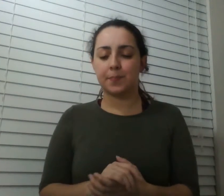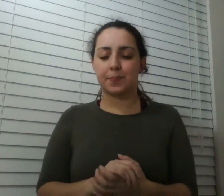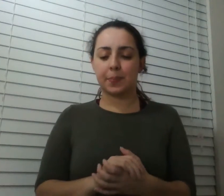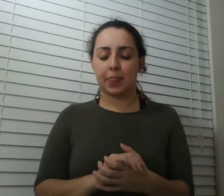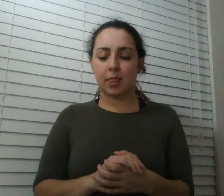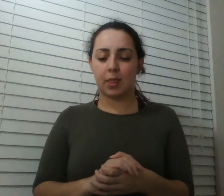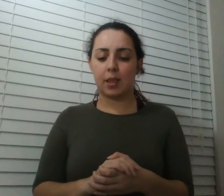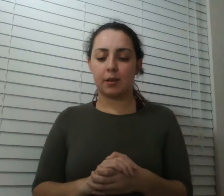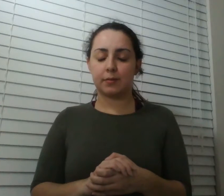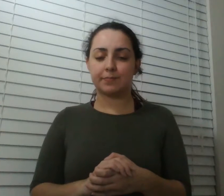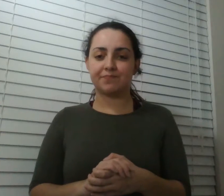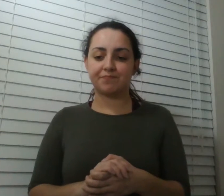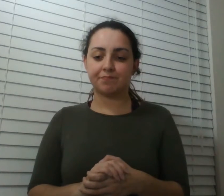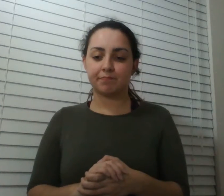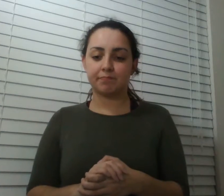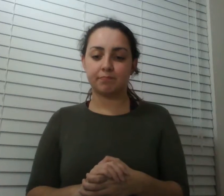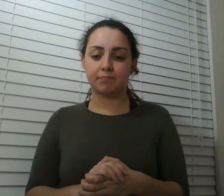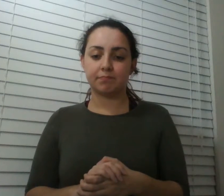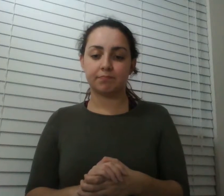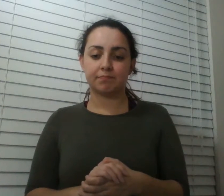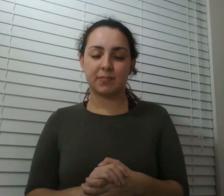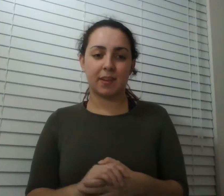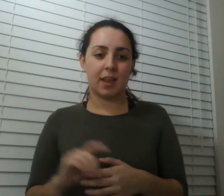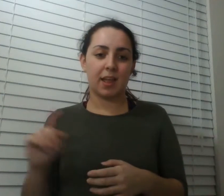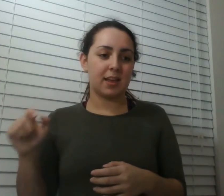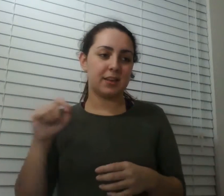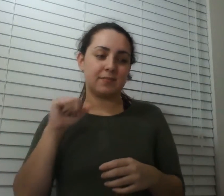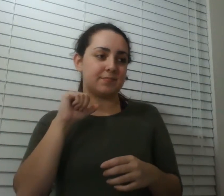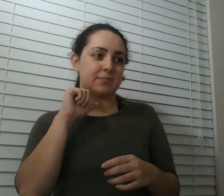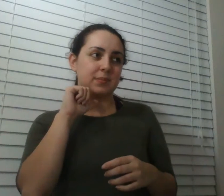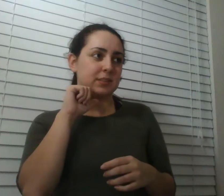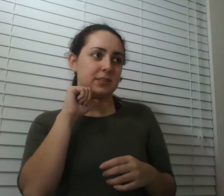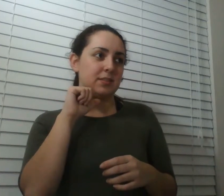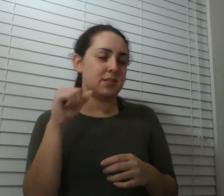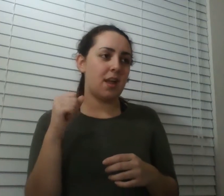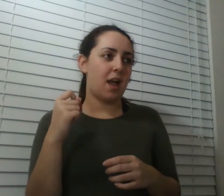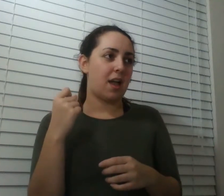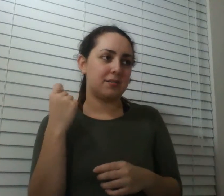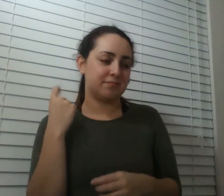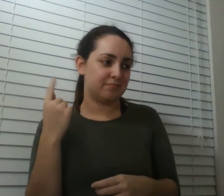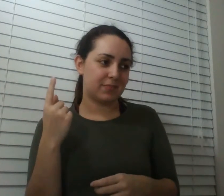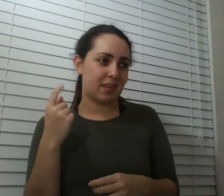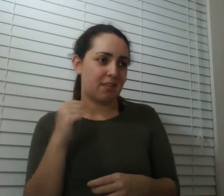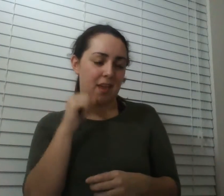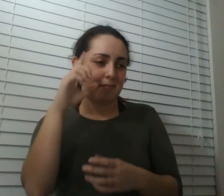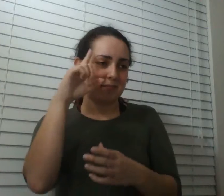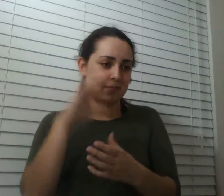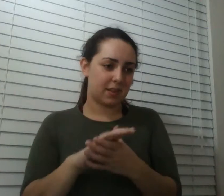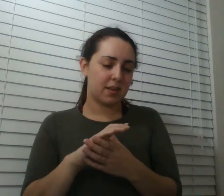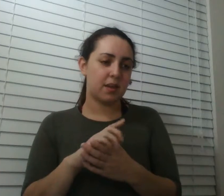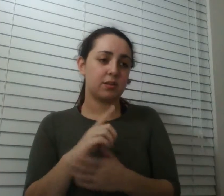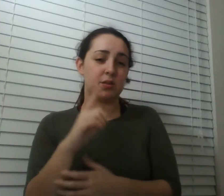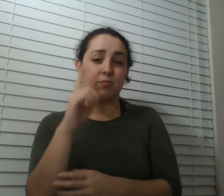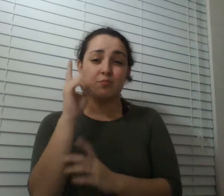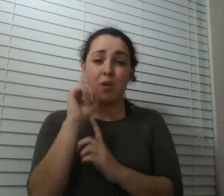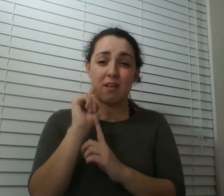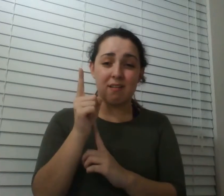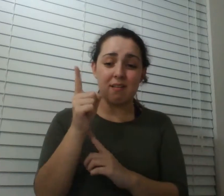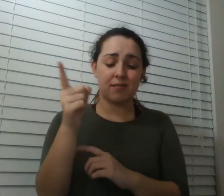particularly hard to grasp you know one minute i'm with this vital person and the next minute he's